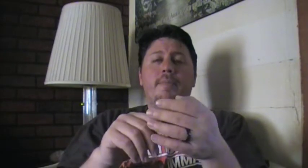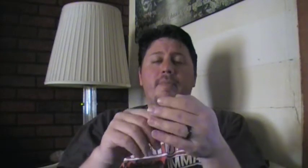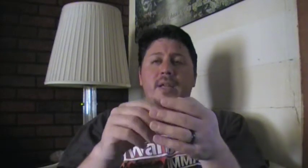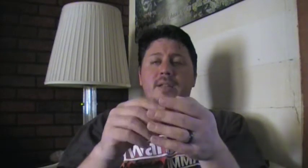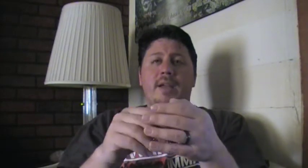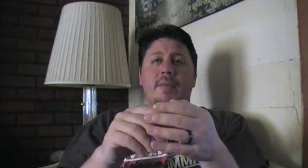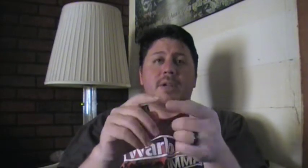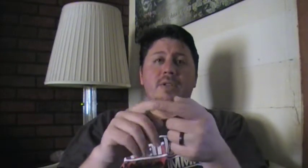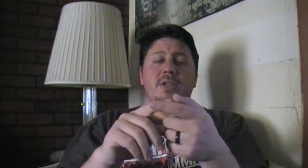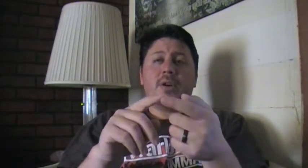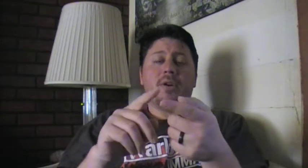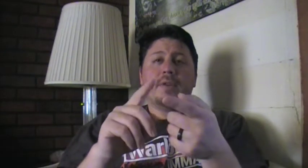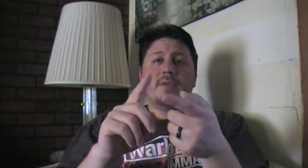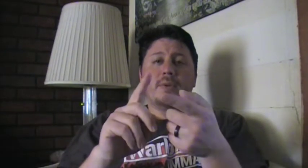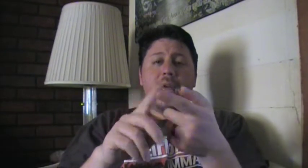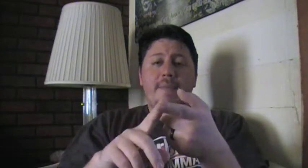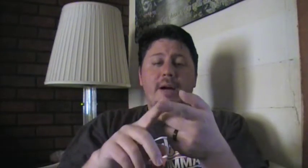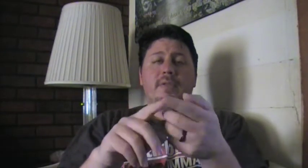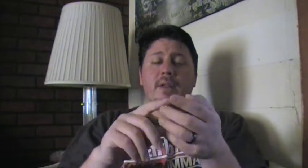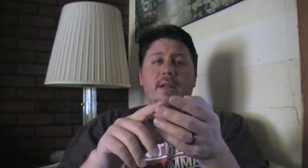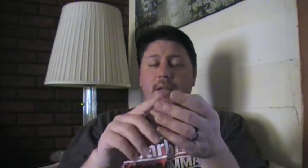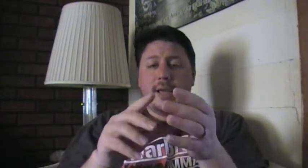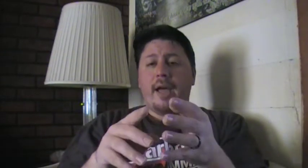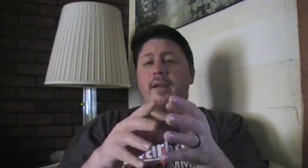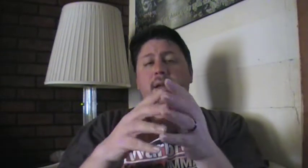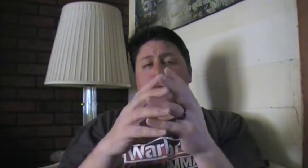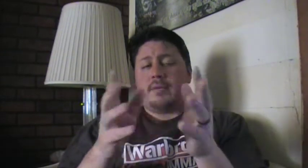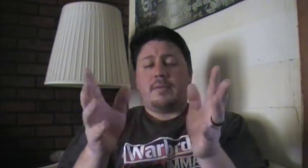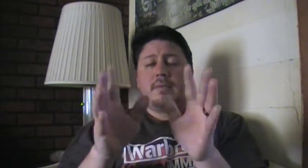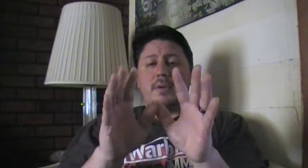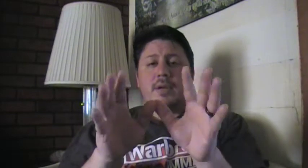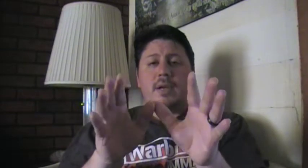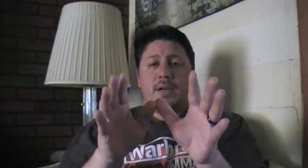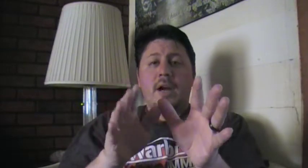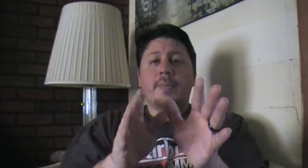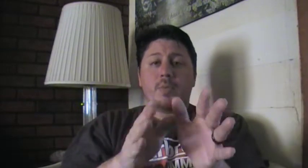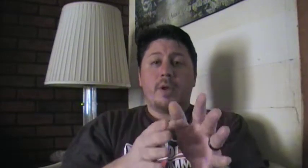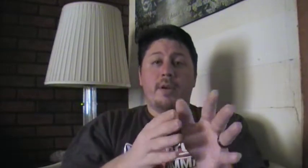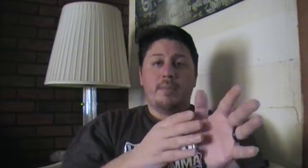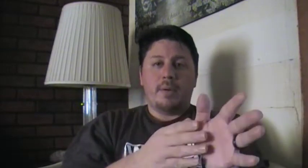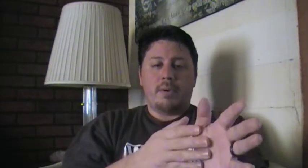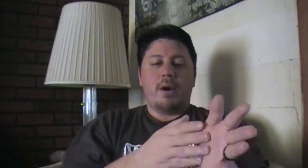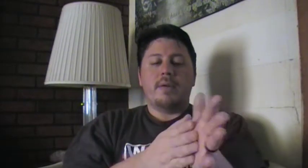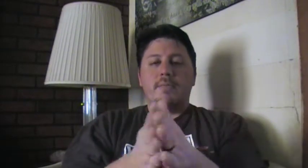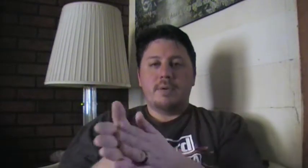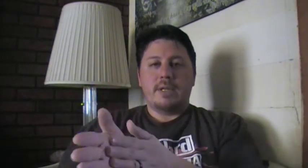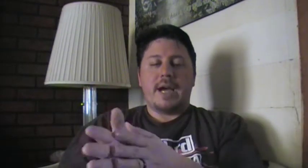and stuff like that. But you still aren't even doing headbutts or anything like that that comes with Muay brawn, Muay Thai.